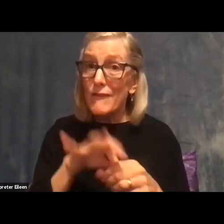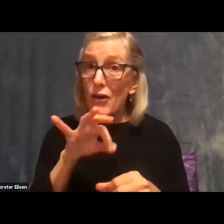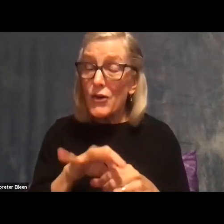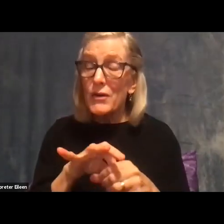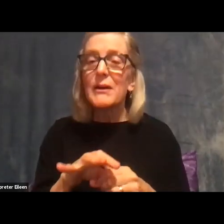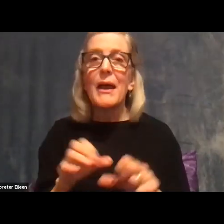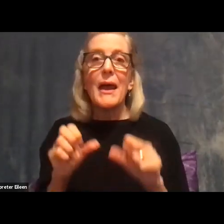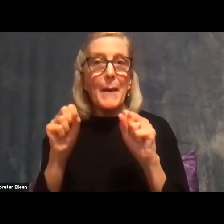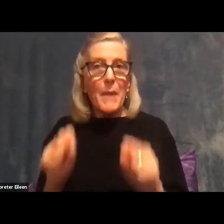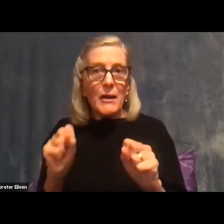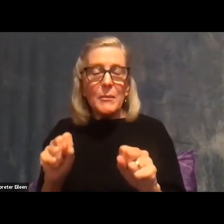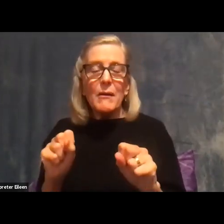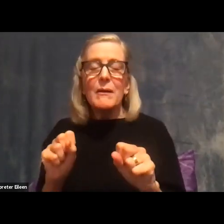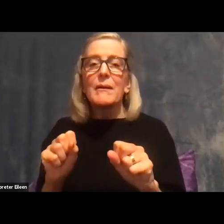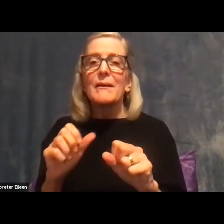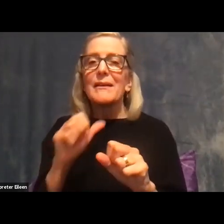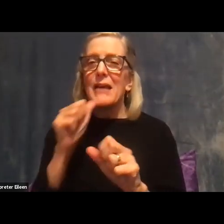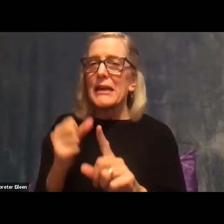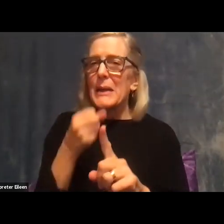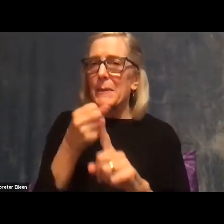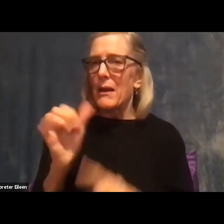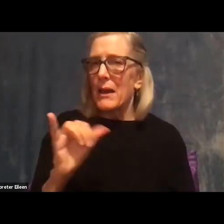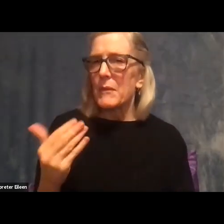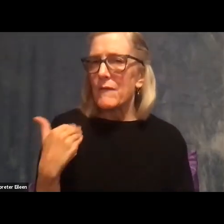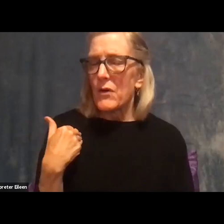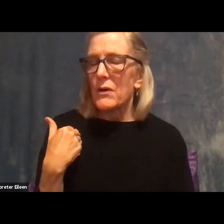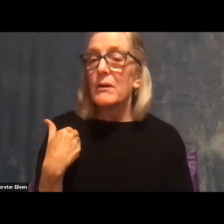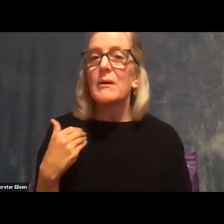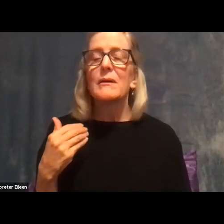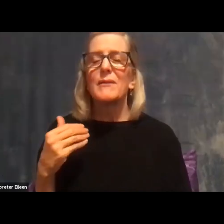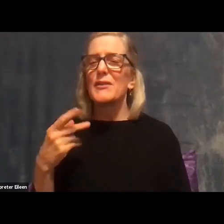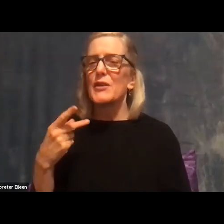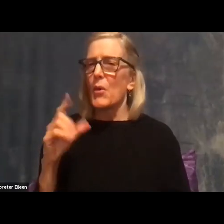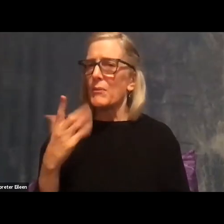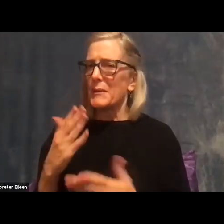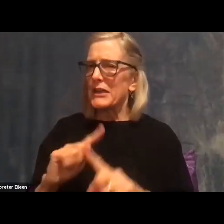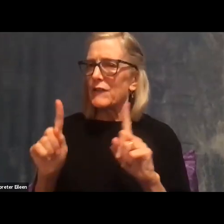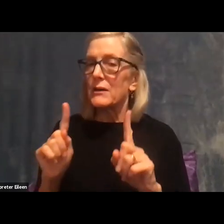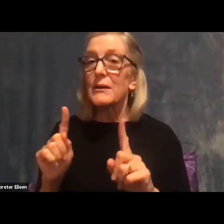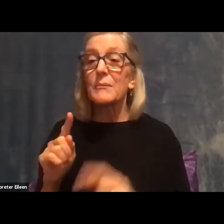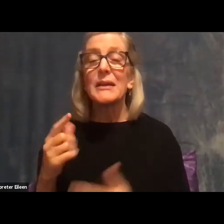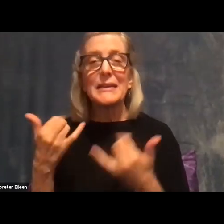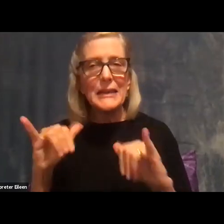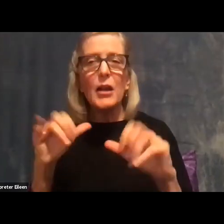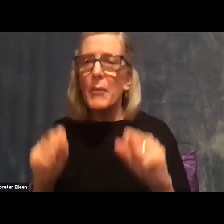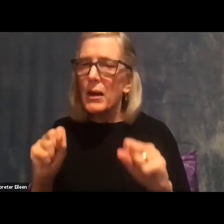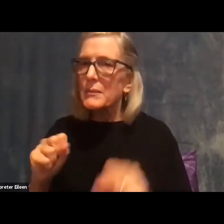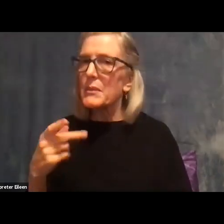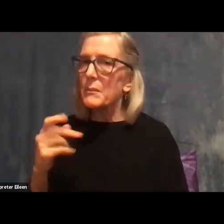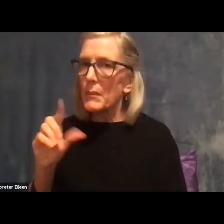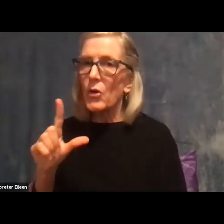same way that they have in the past, but it certainly is still possible that these polls and the media coverage around the polls will affect turnout.